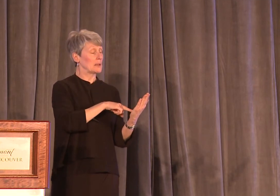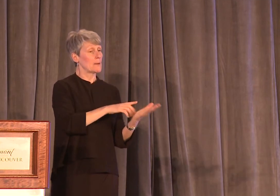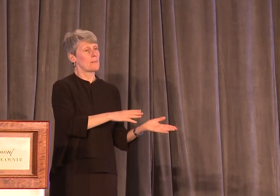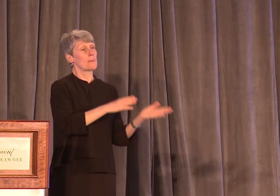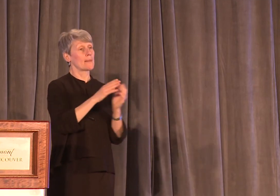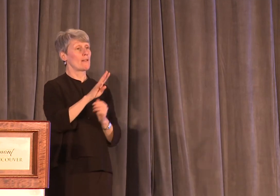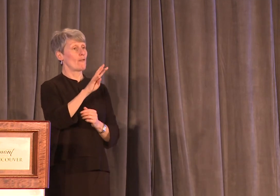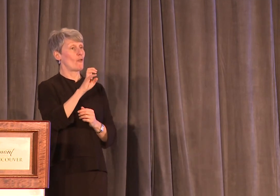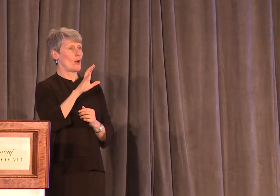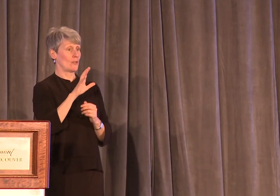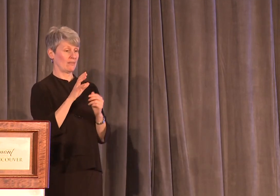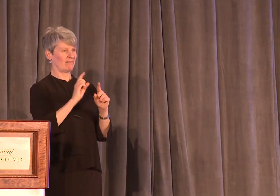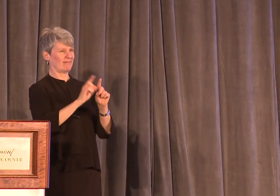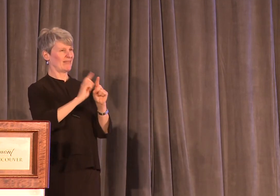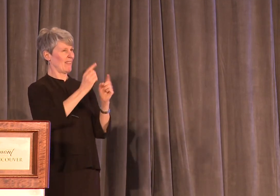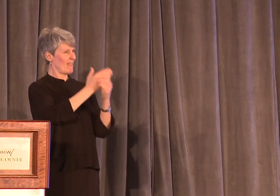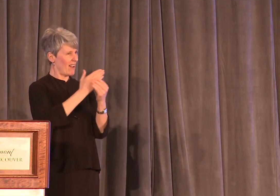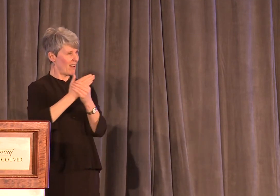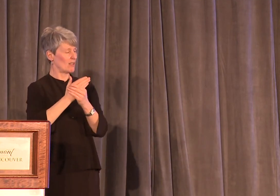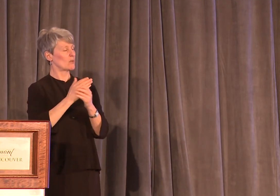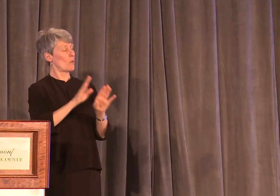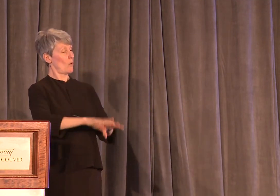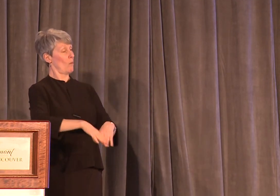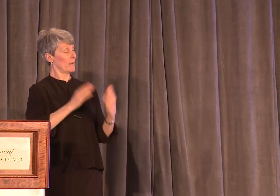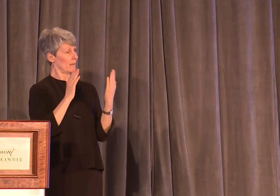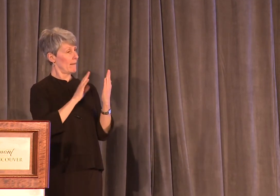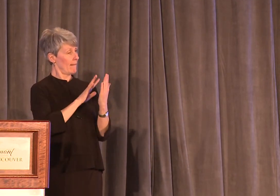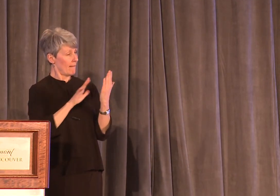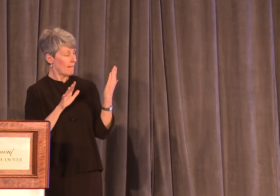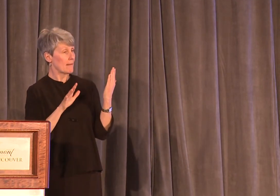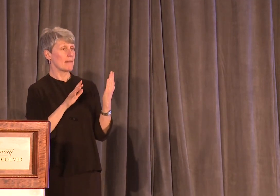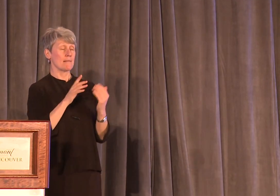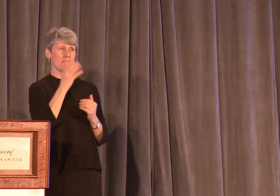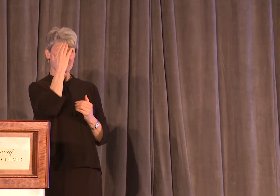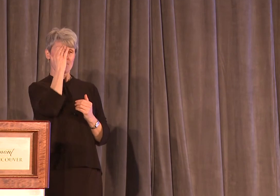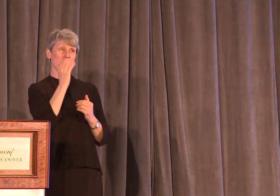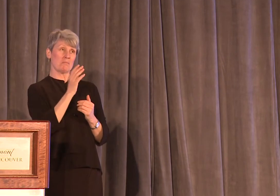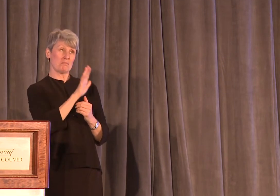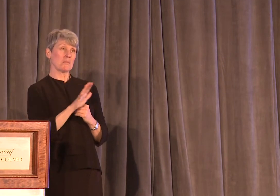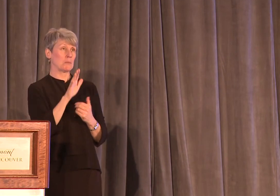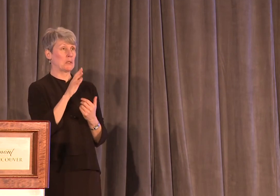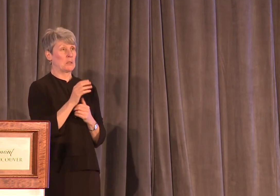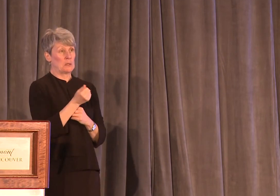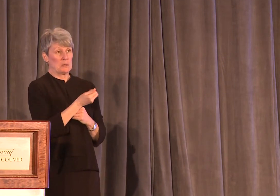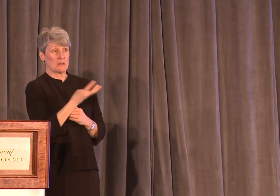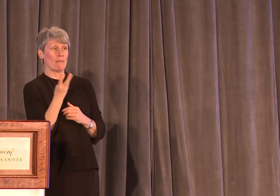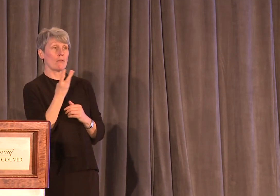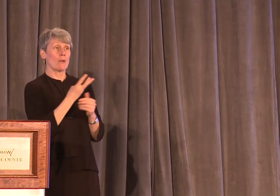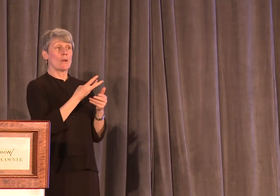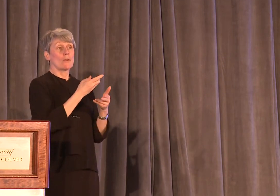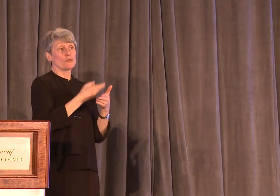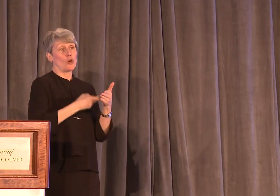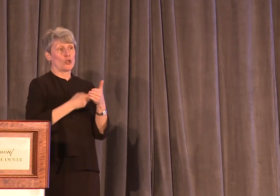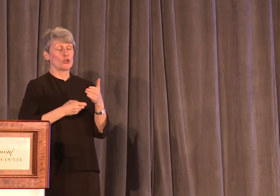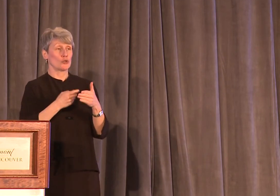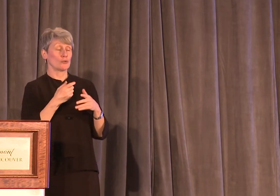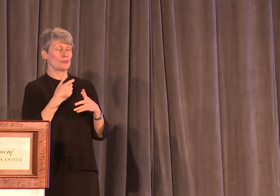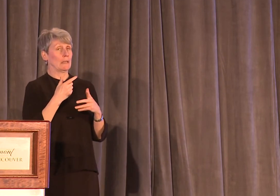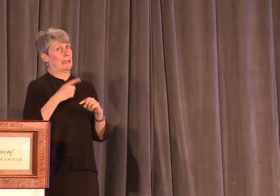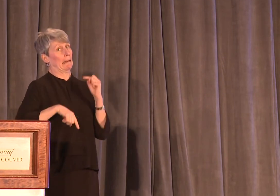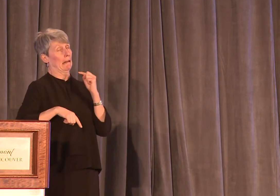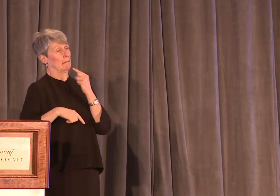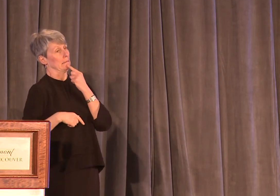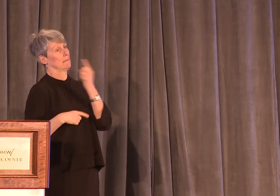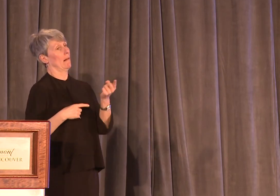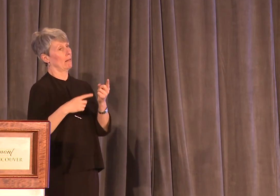400 files have been reopened. I know of at least a handful of charges, although I've also been told I can't be told this because it might jeopardize